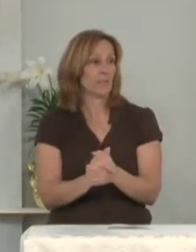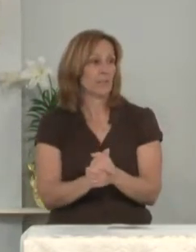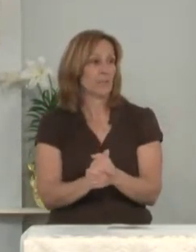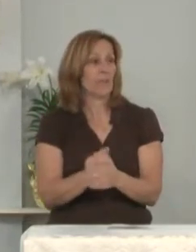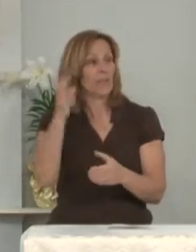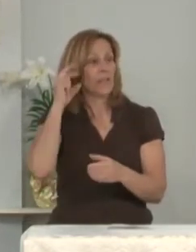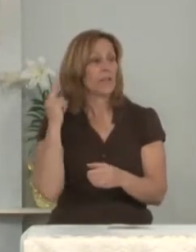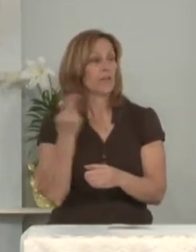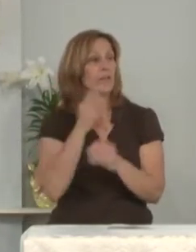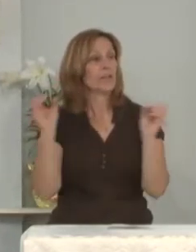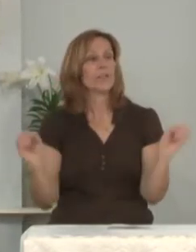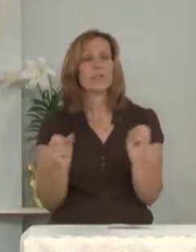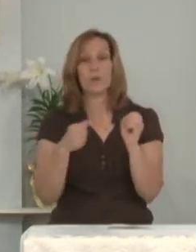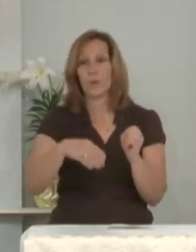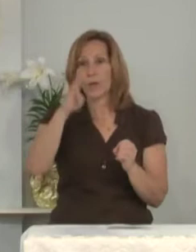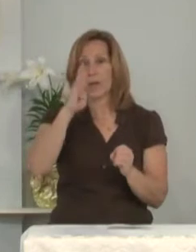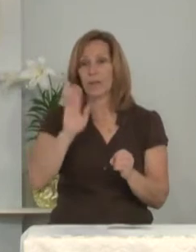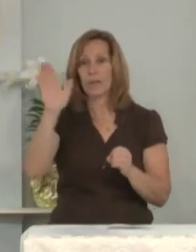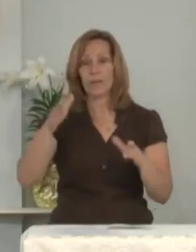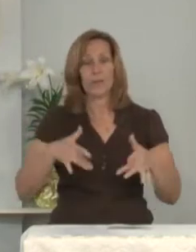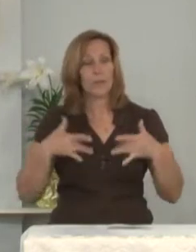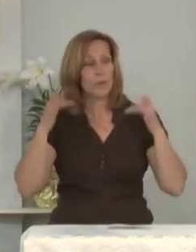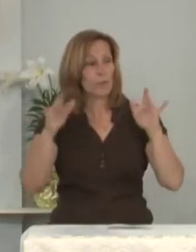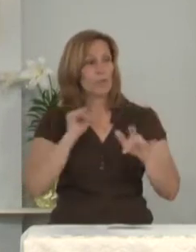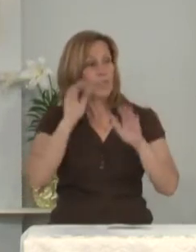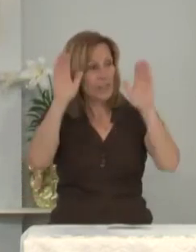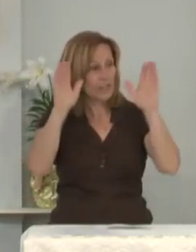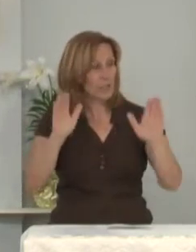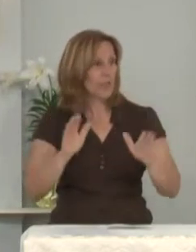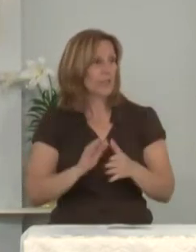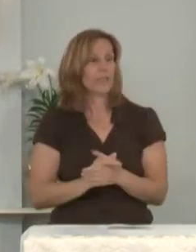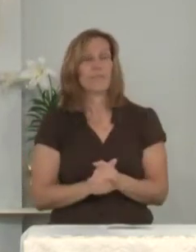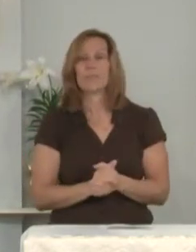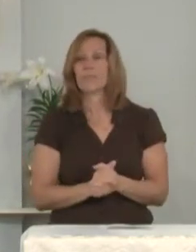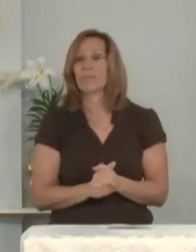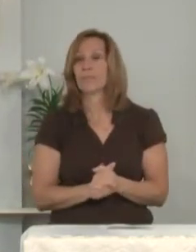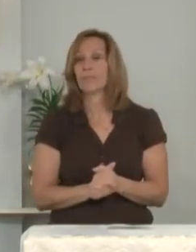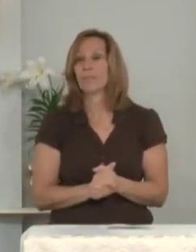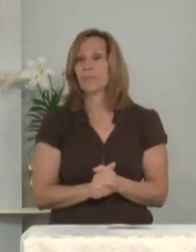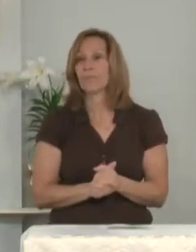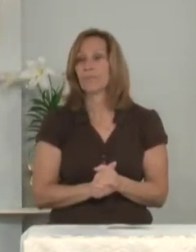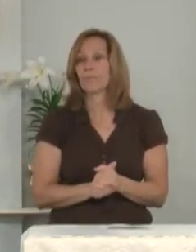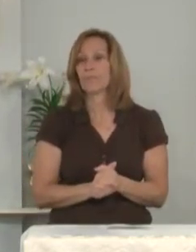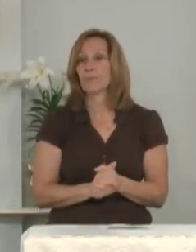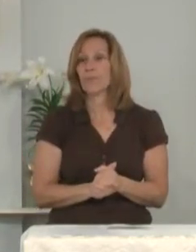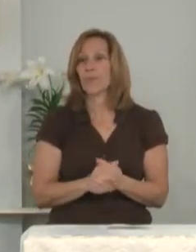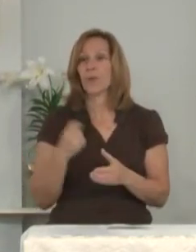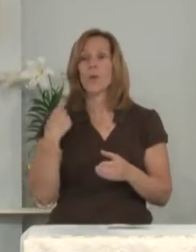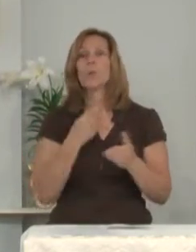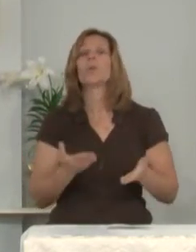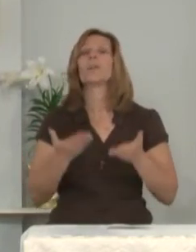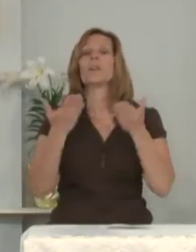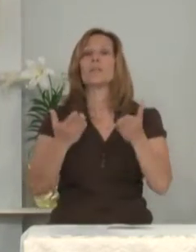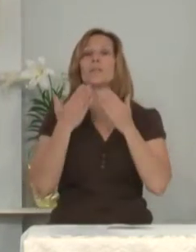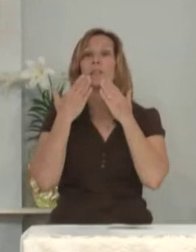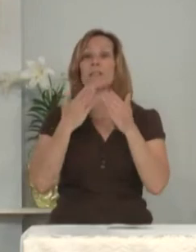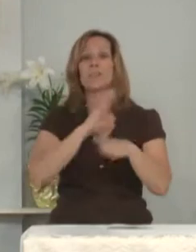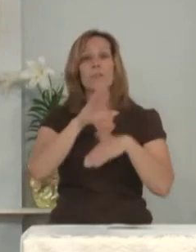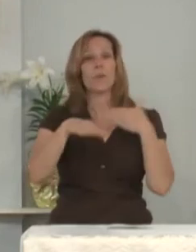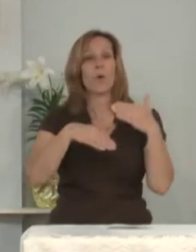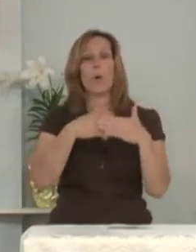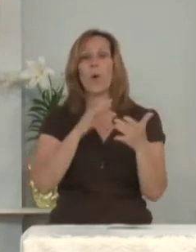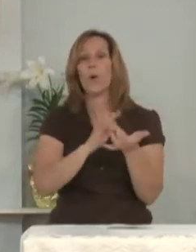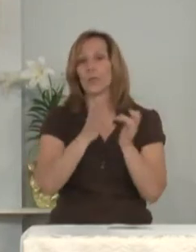Hear us, O God, your mercy is great. We give you thanks for all the